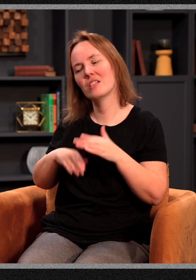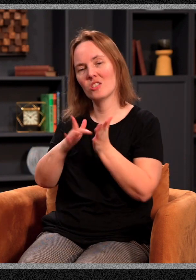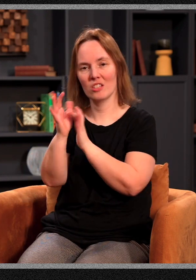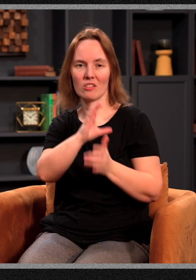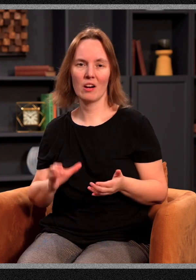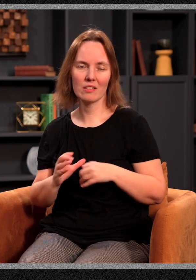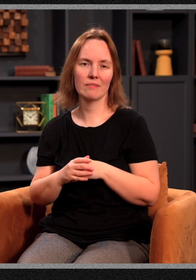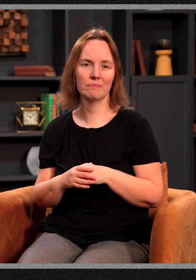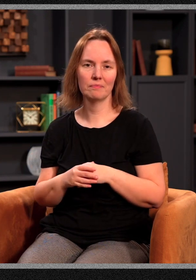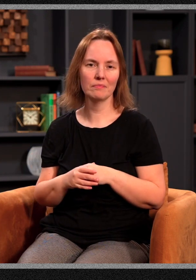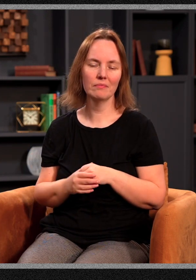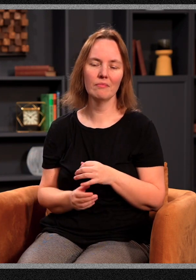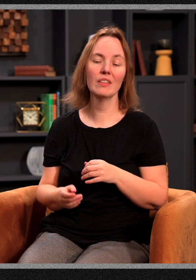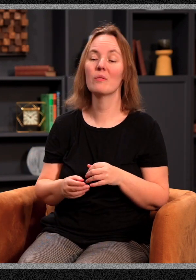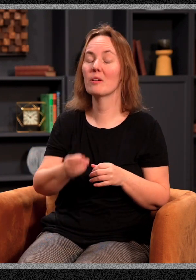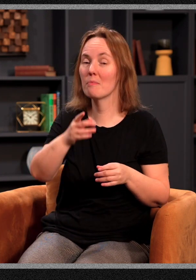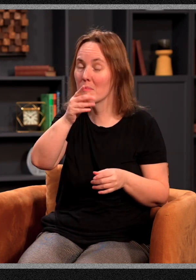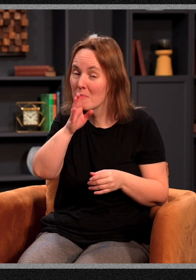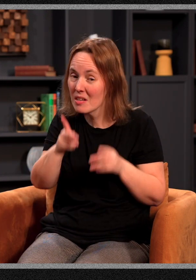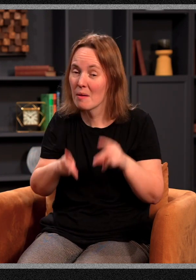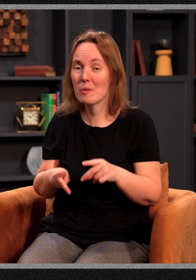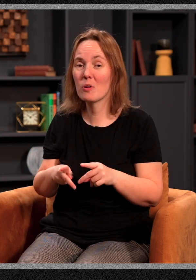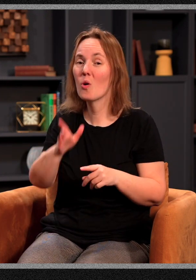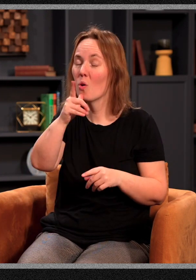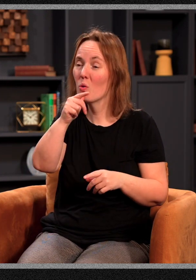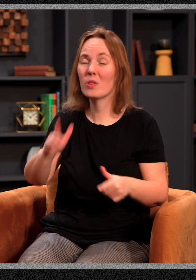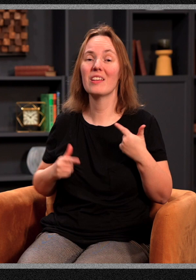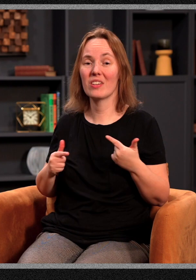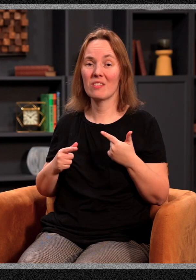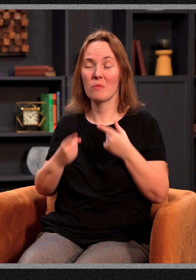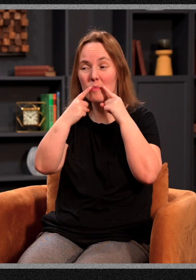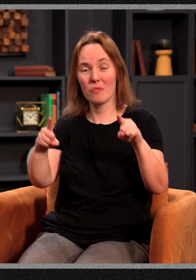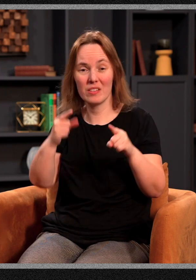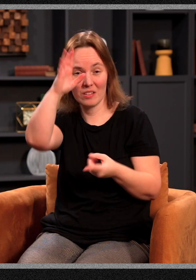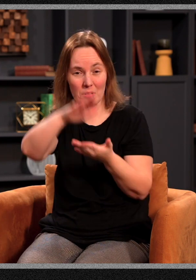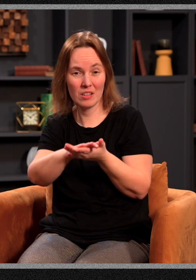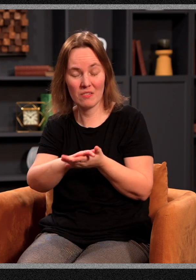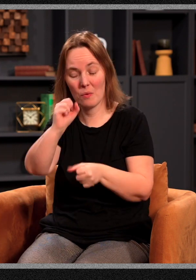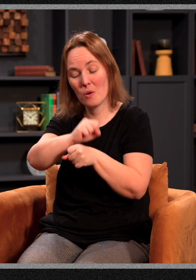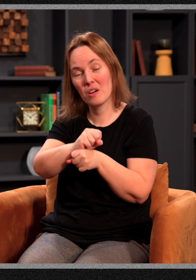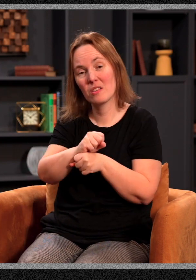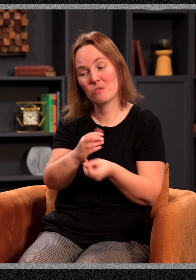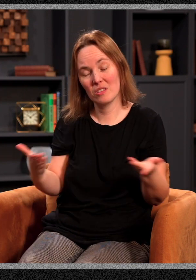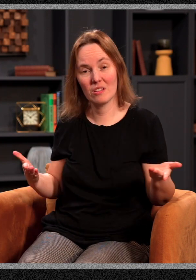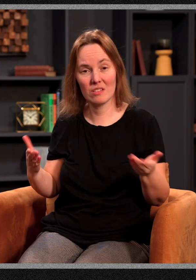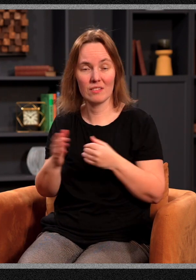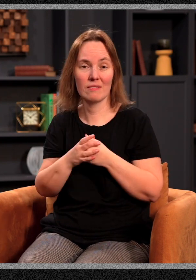Jesus Christ. Are we actually going to be a people who live in what we profess to believe? We operate in those things.